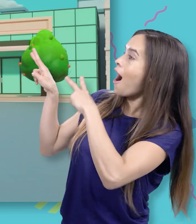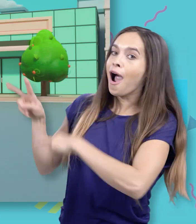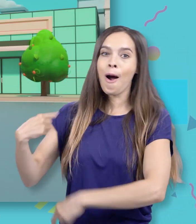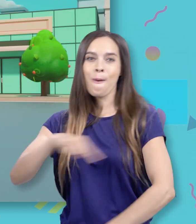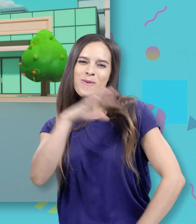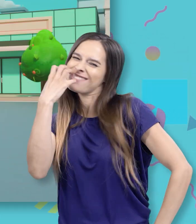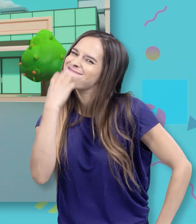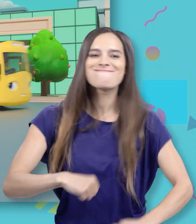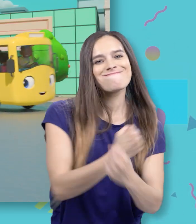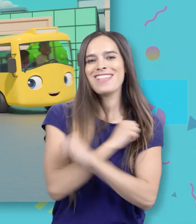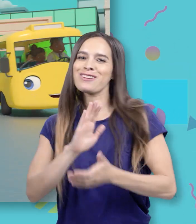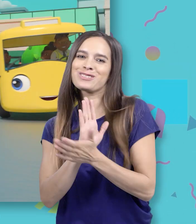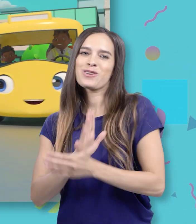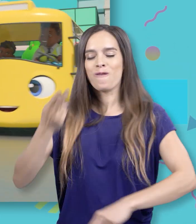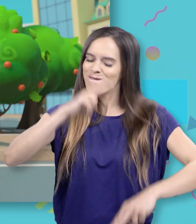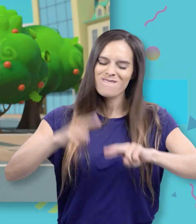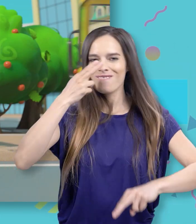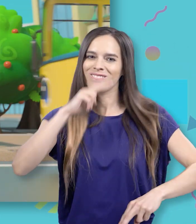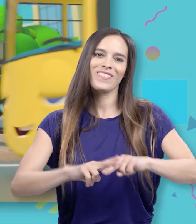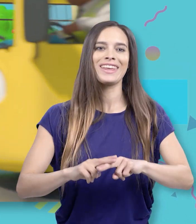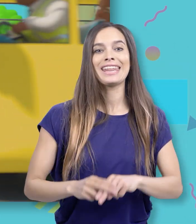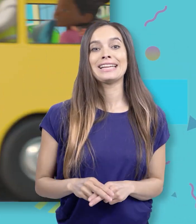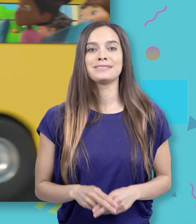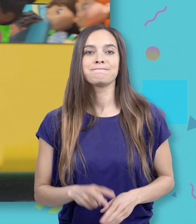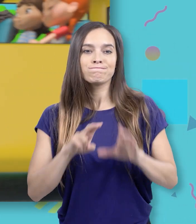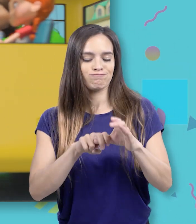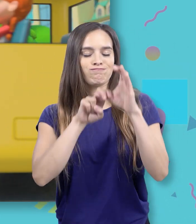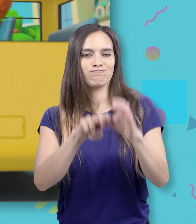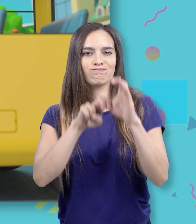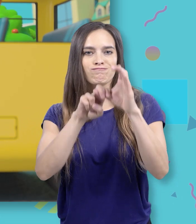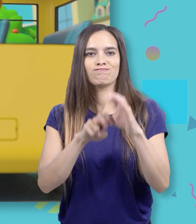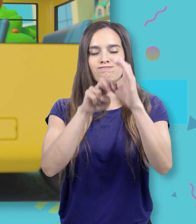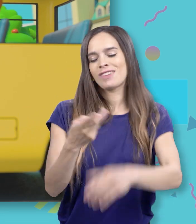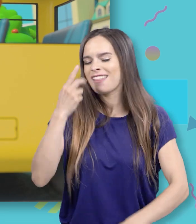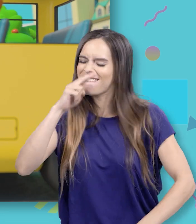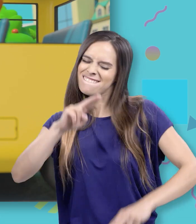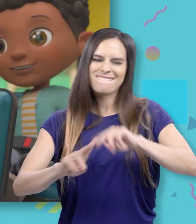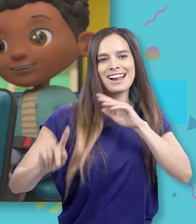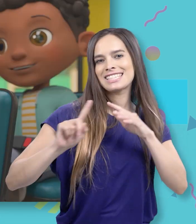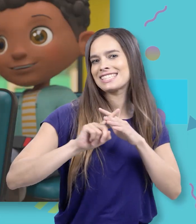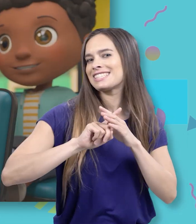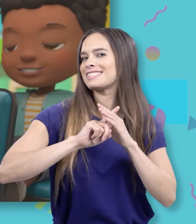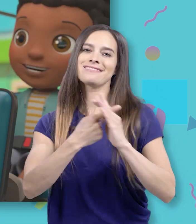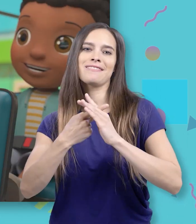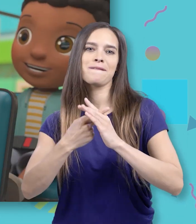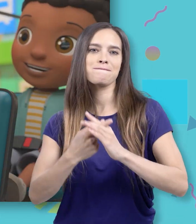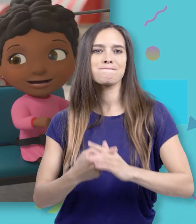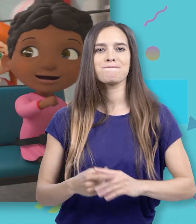love school It's fun, fun, vroom And on the school bus The fun has just begun We're